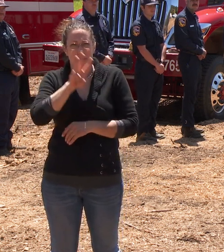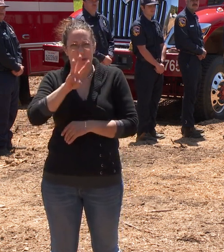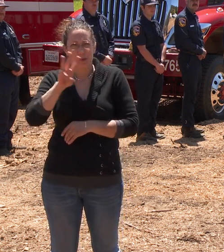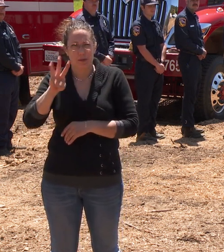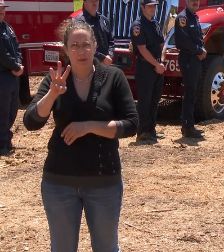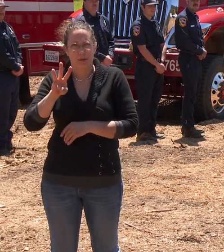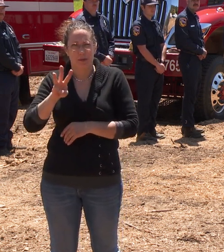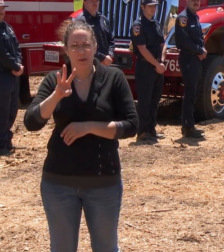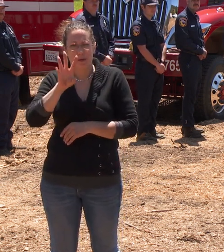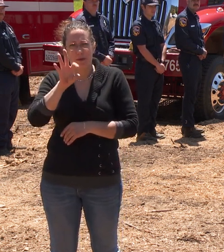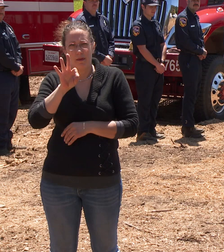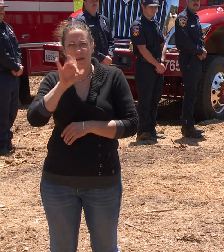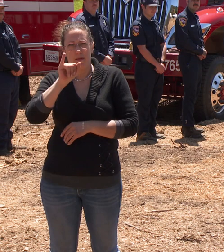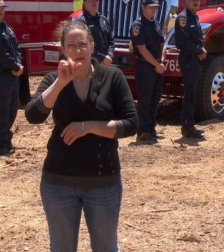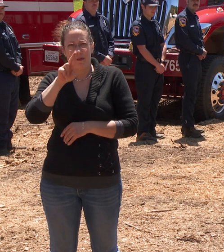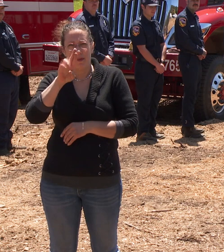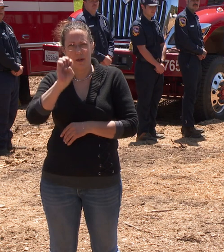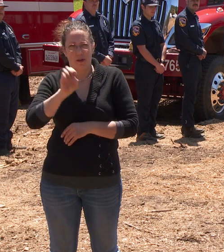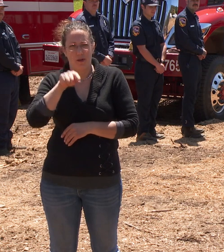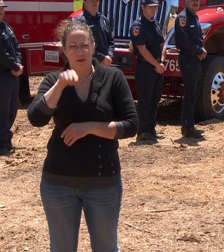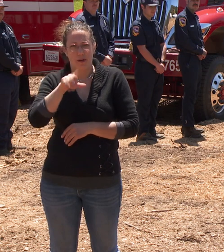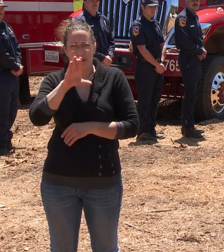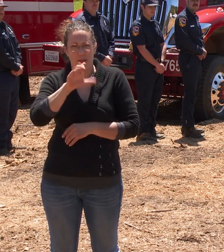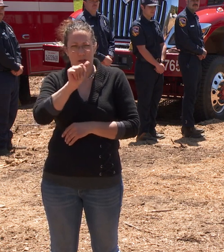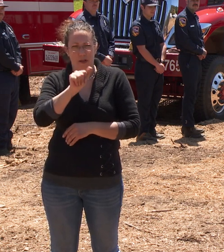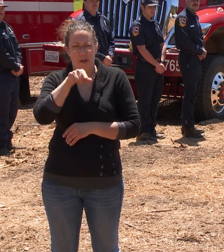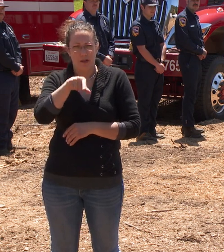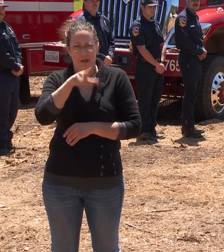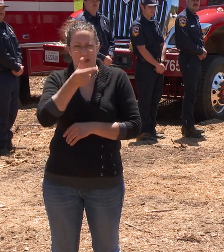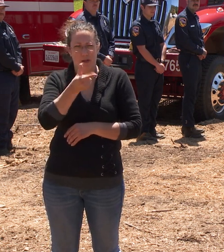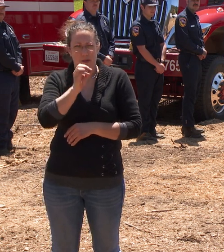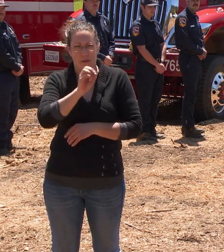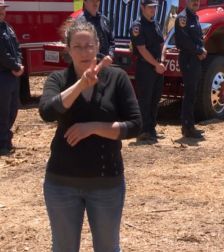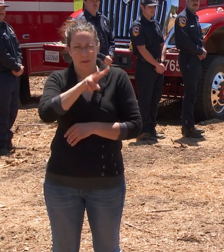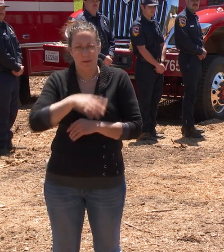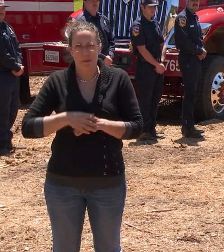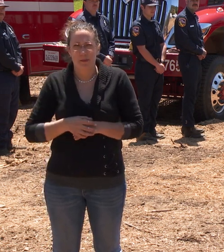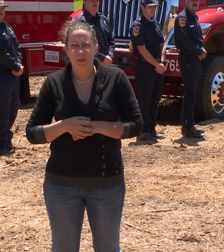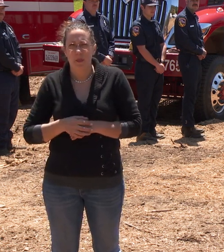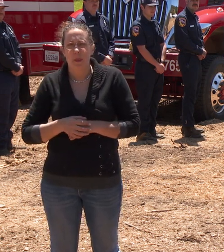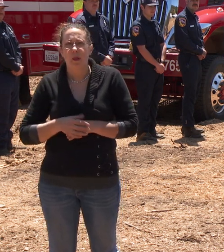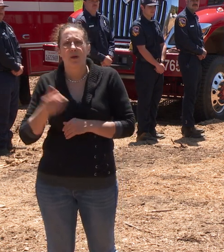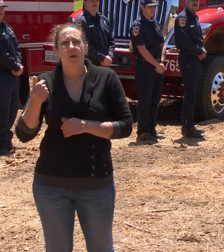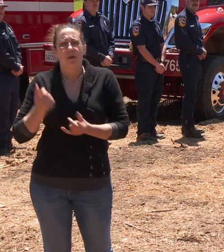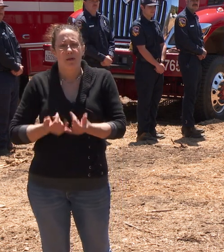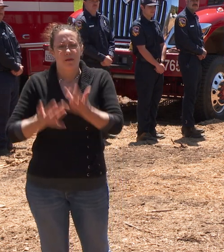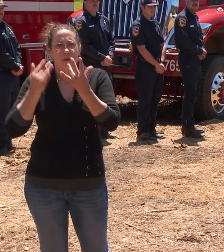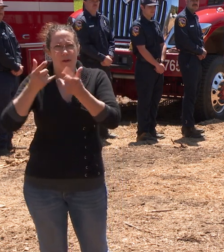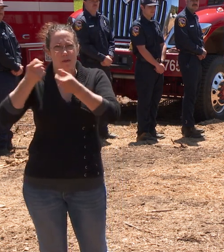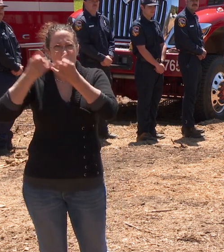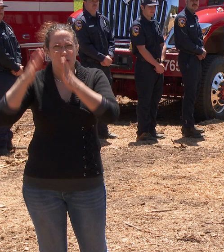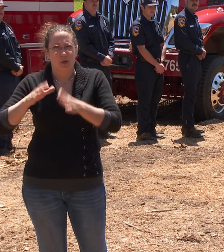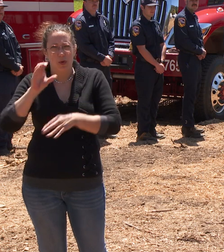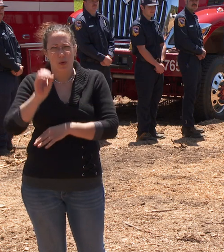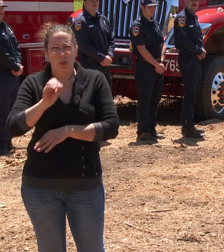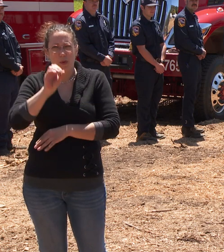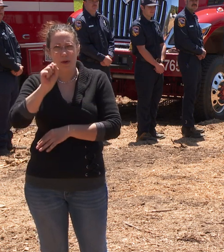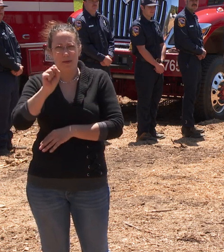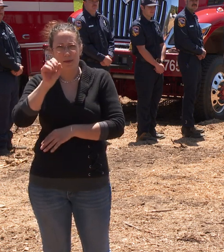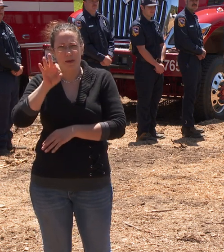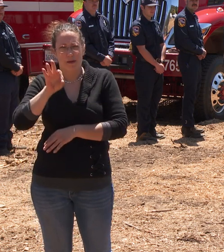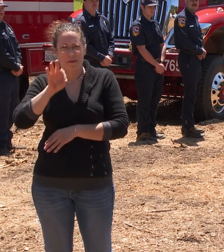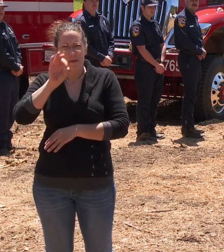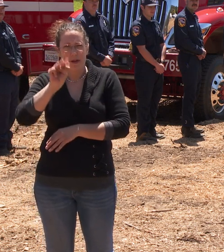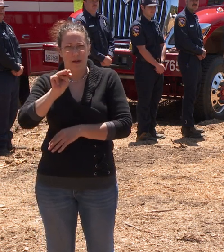.fire.ca.gov or going to our fire marshal website at www.osfm